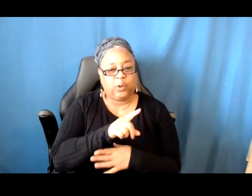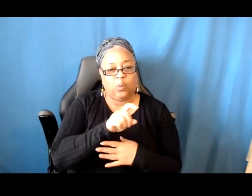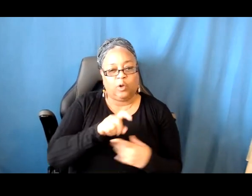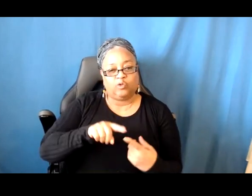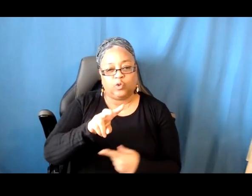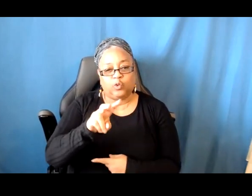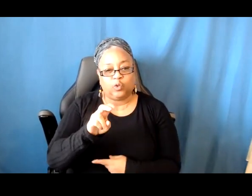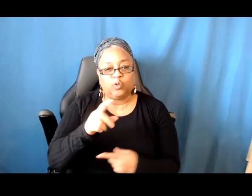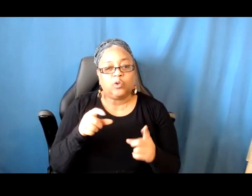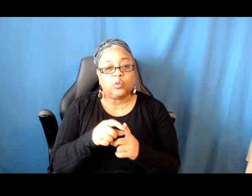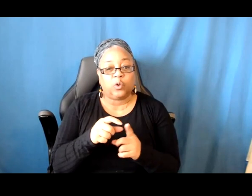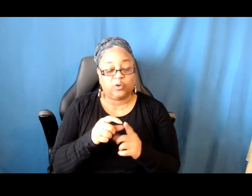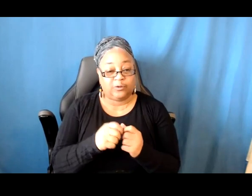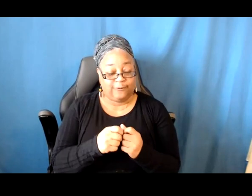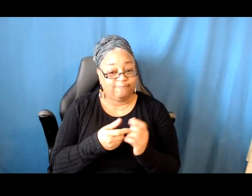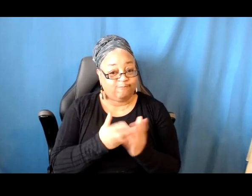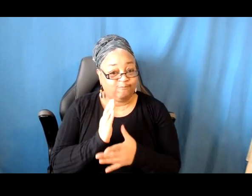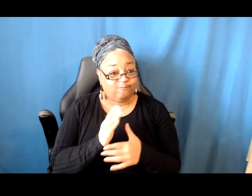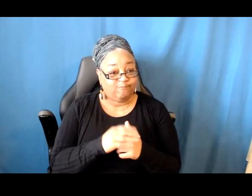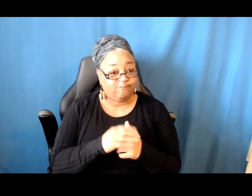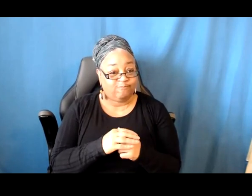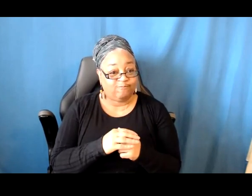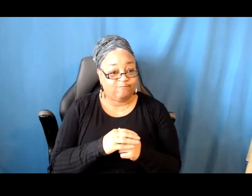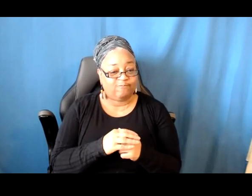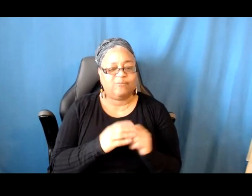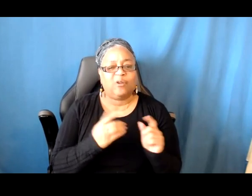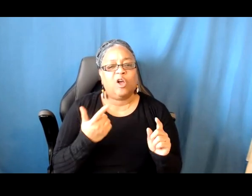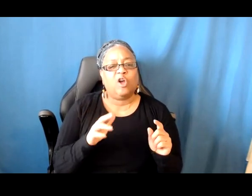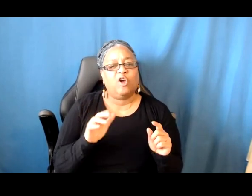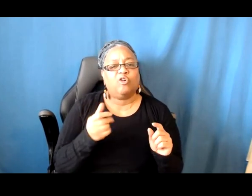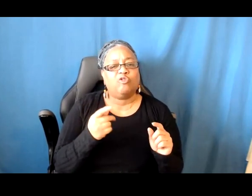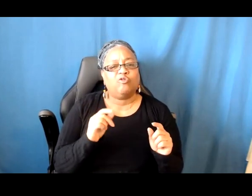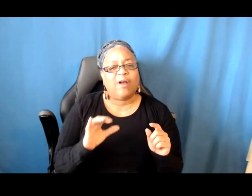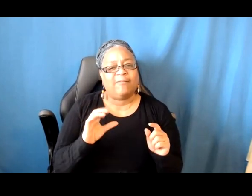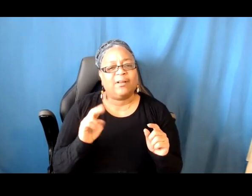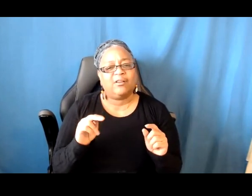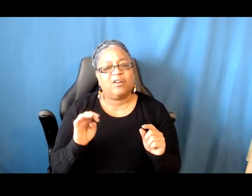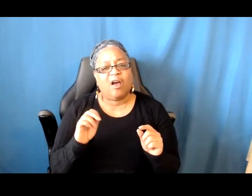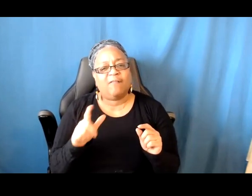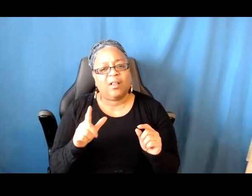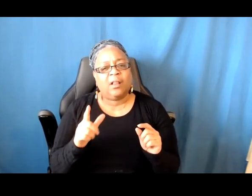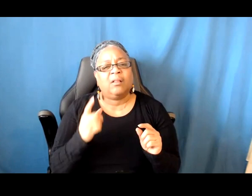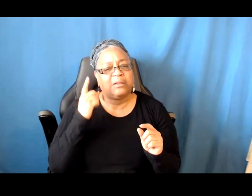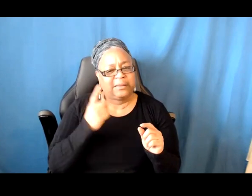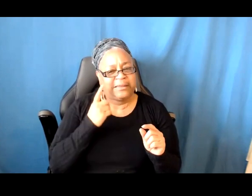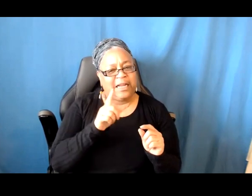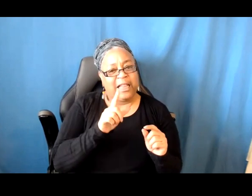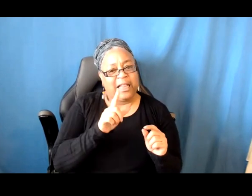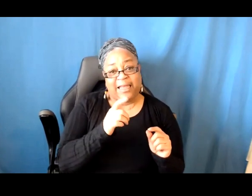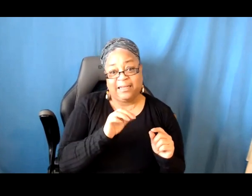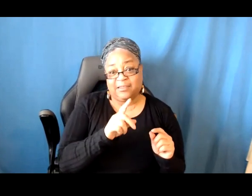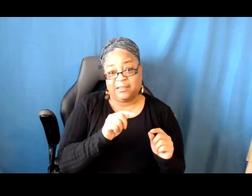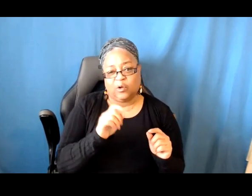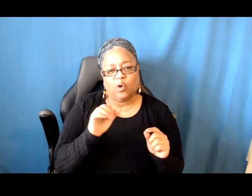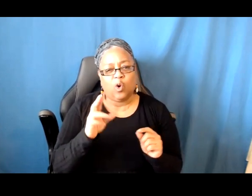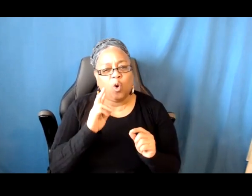All right. Is a graphic novel considered literature or visual arts? We do have it as one of the literature categories.